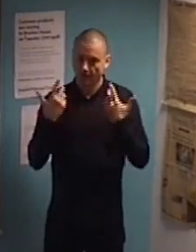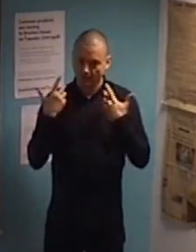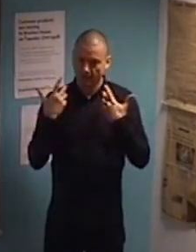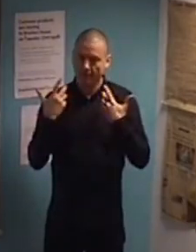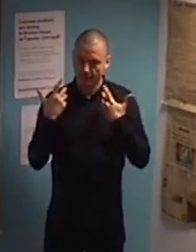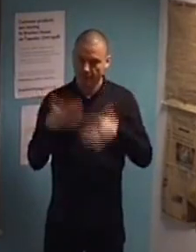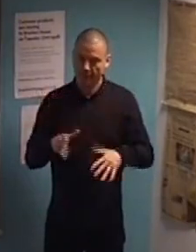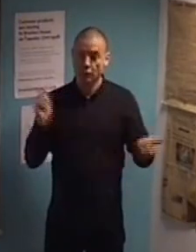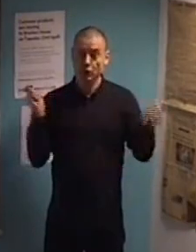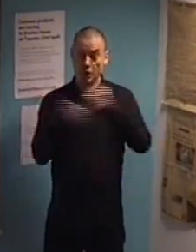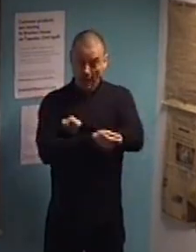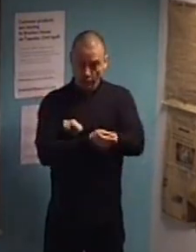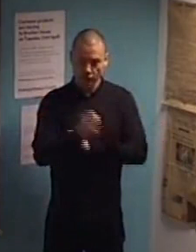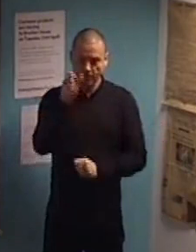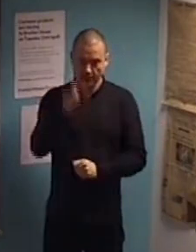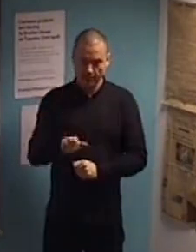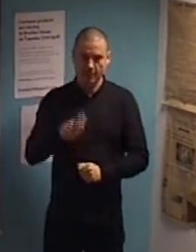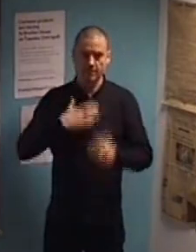people's behavior.